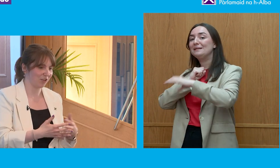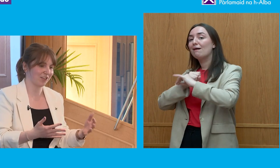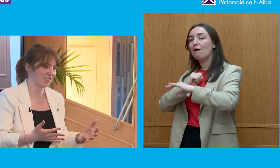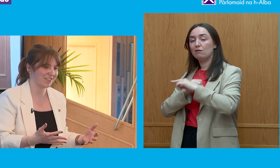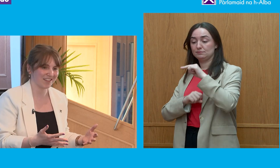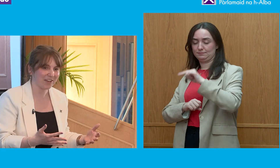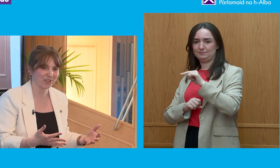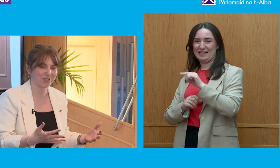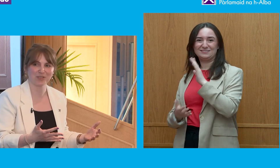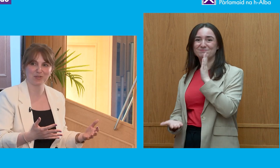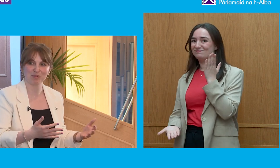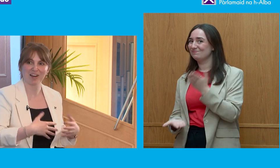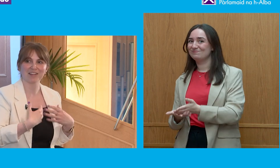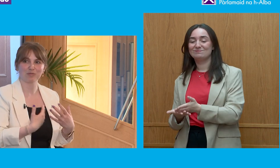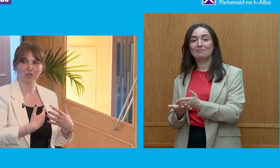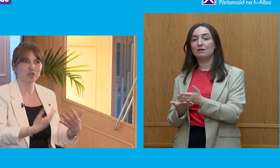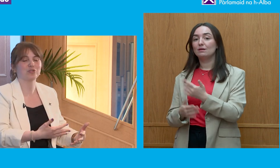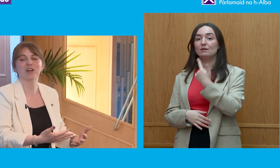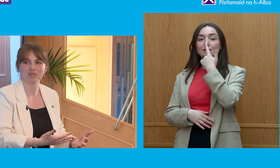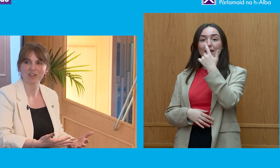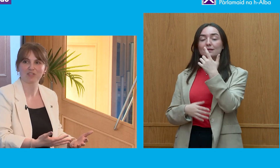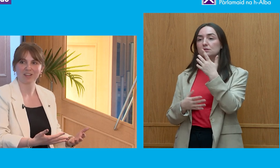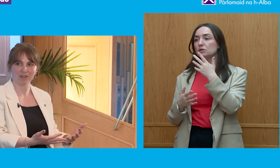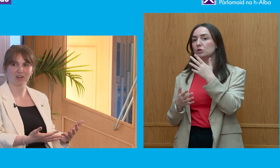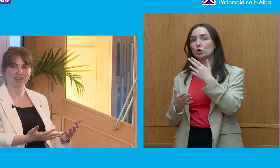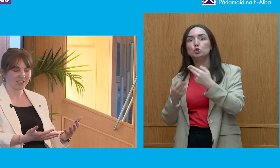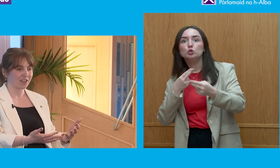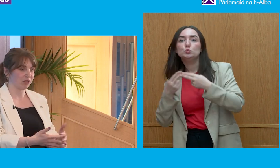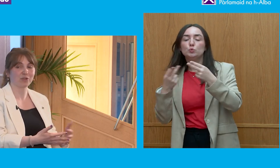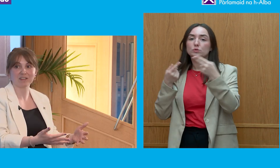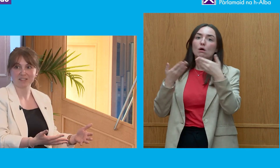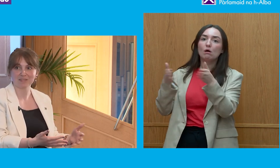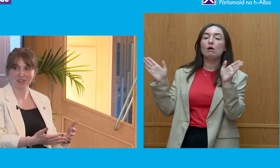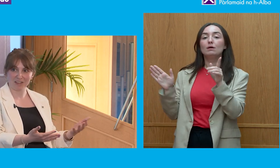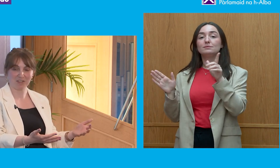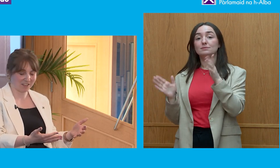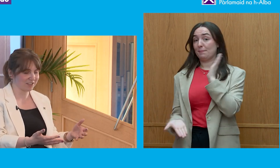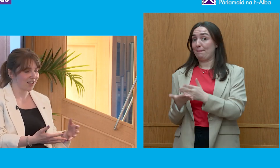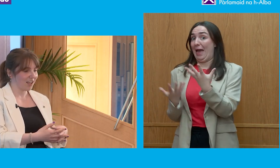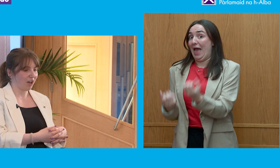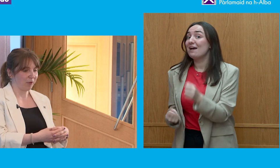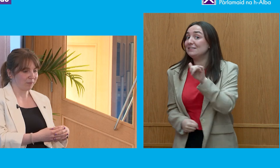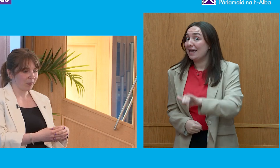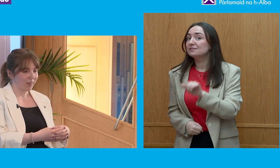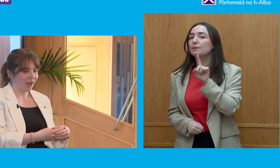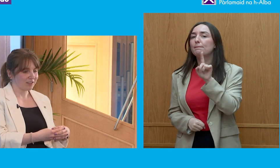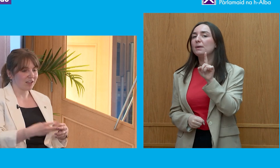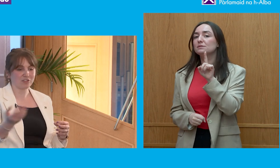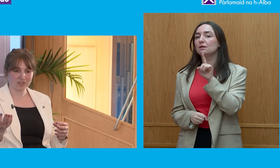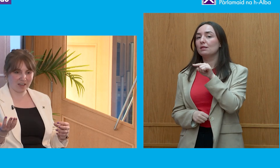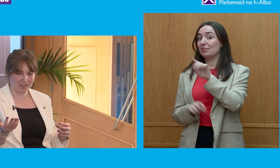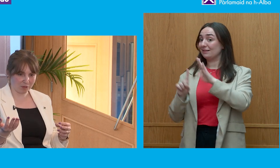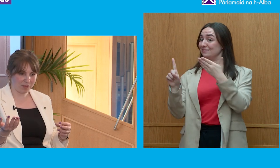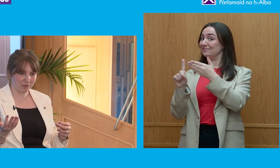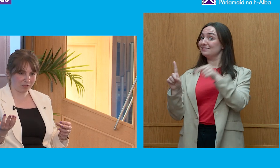as I is not actually there to provide us with news coverage in that regard, although it does. It definitely does. And